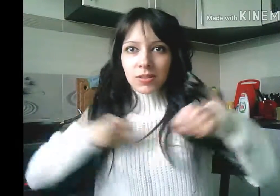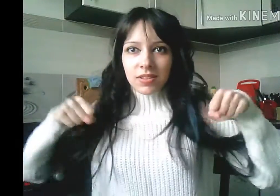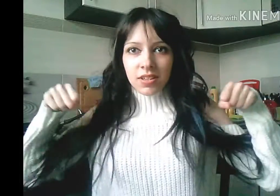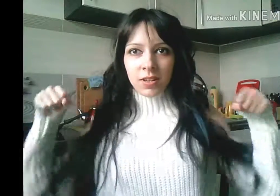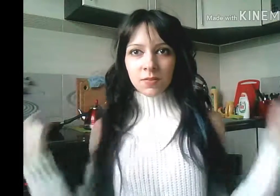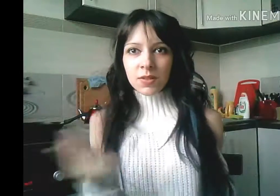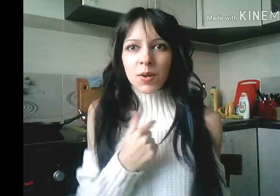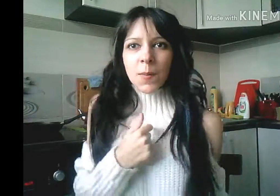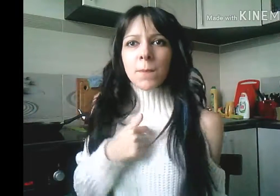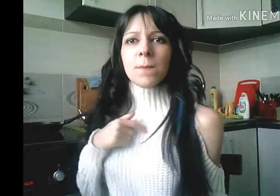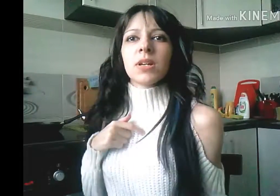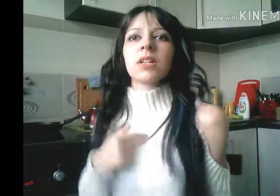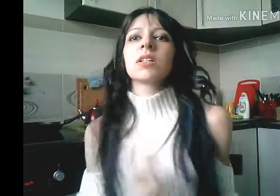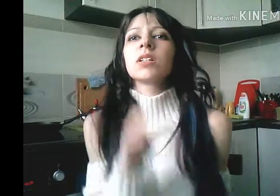you saving me?